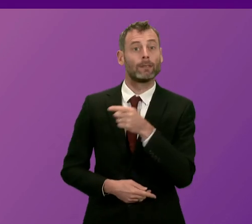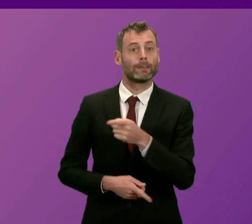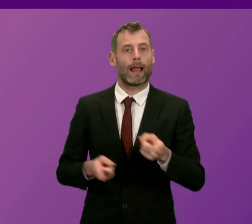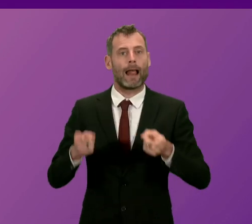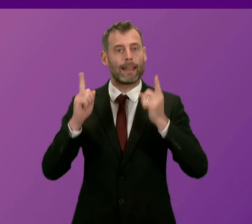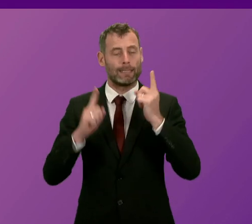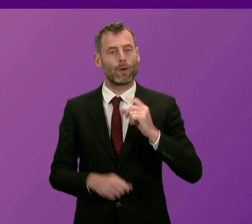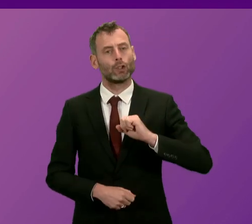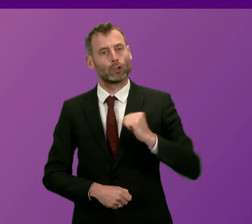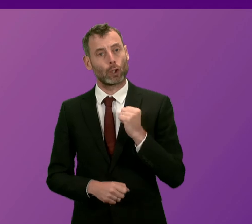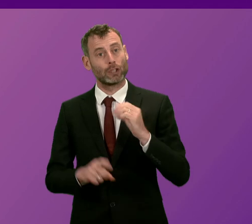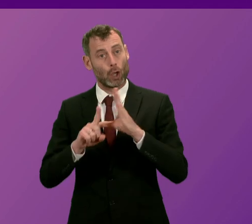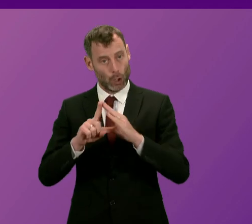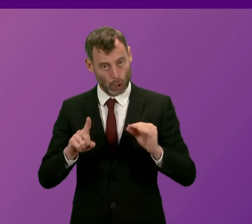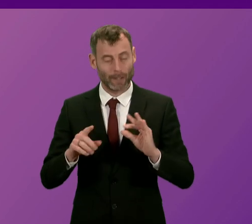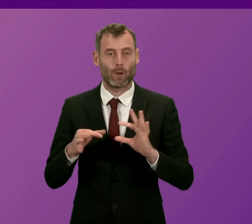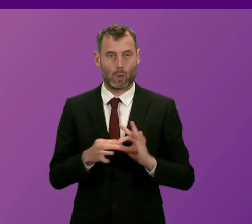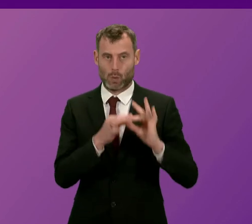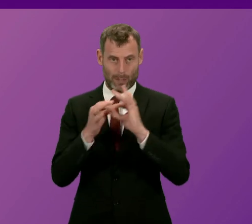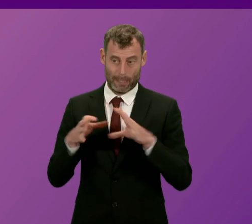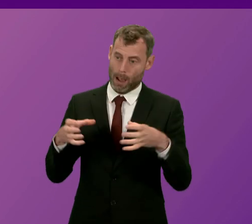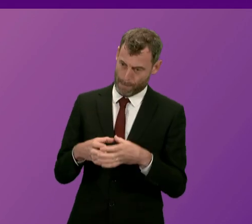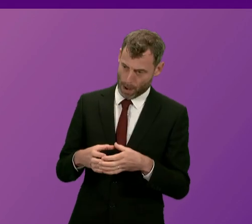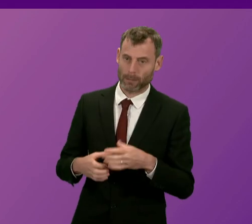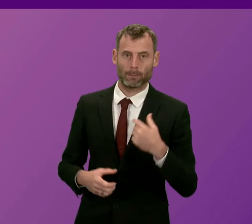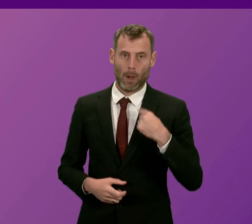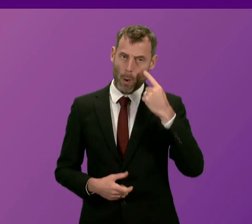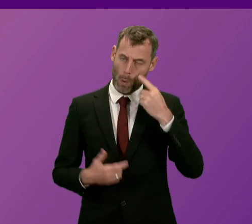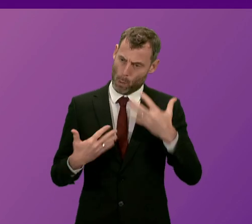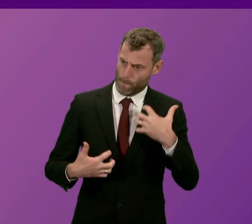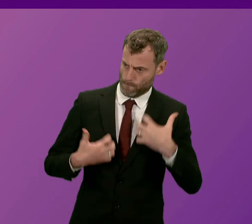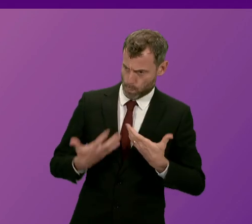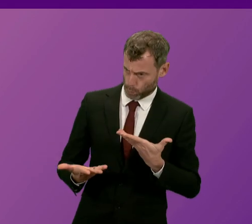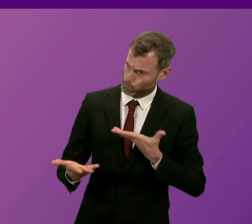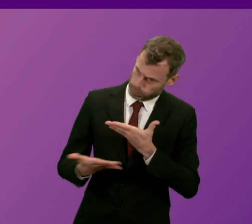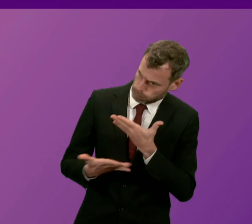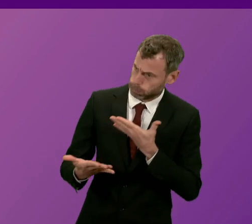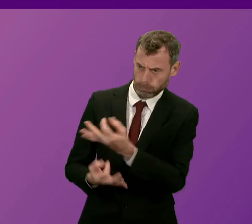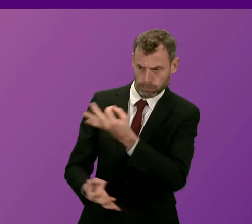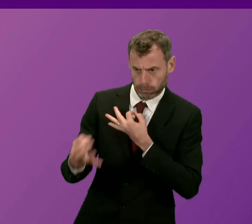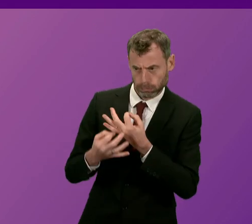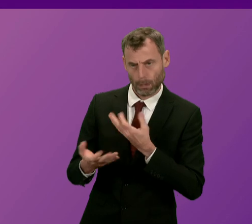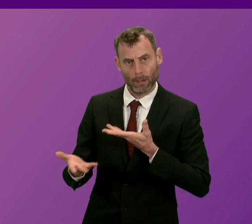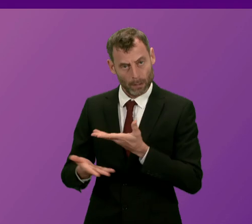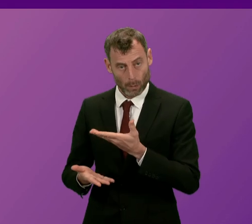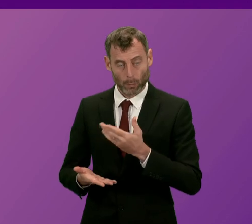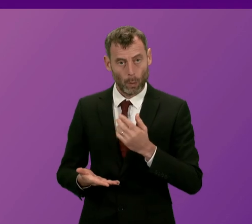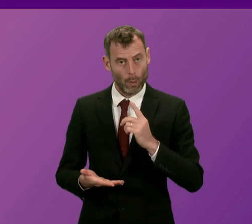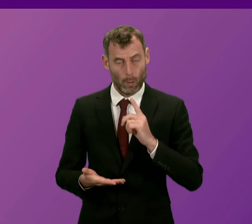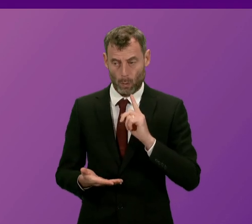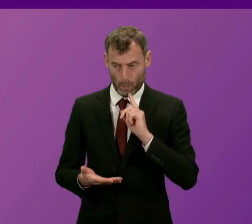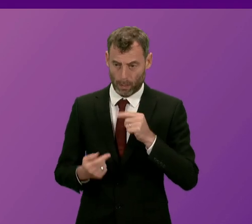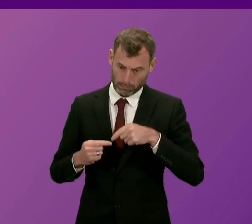Party. I look forward to these exchanges which will take their course over the next few